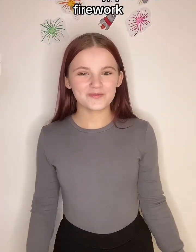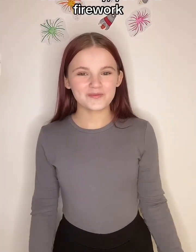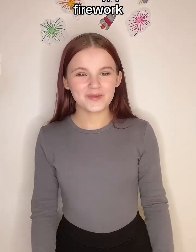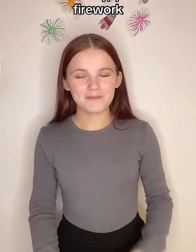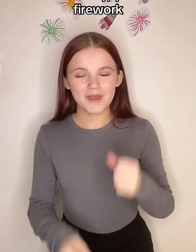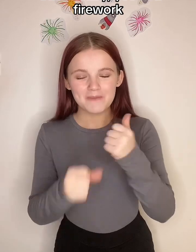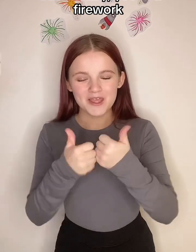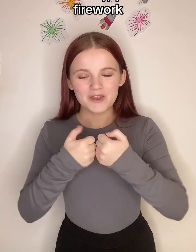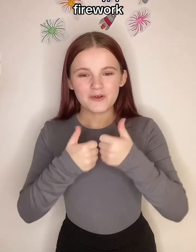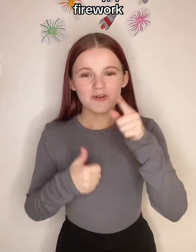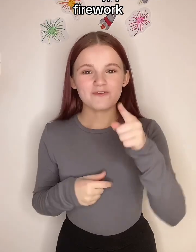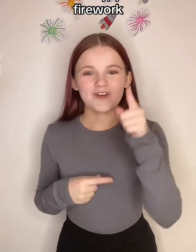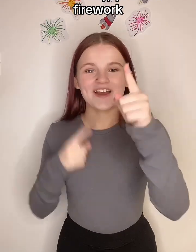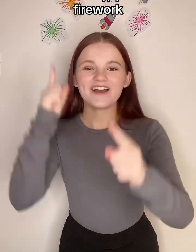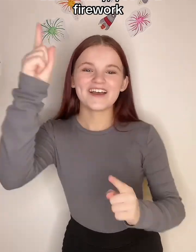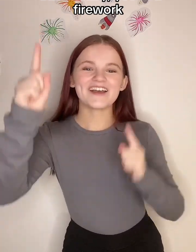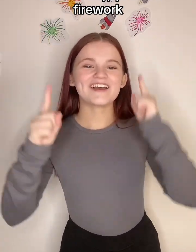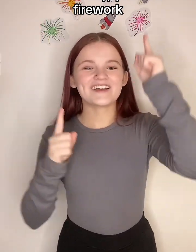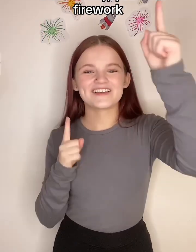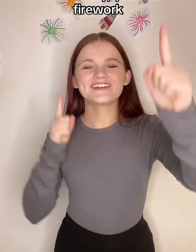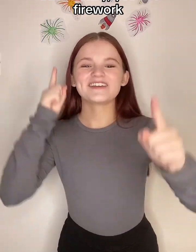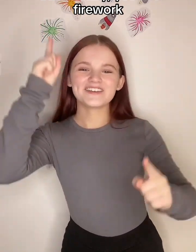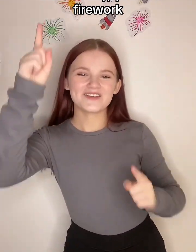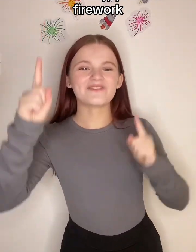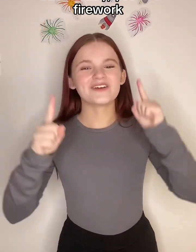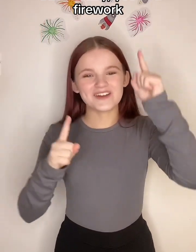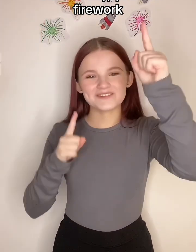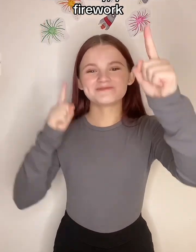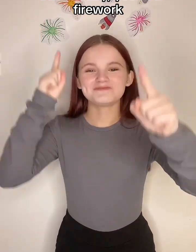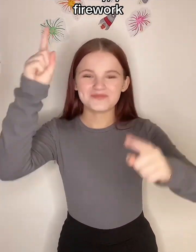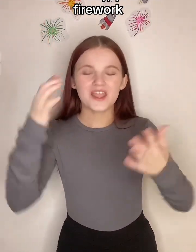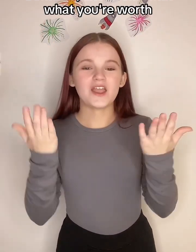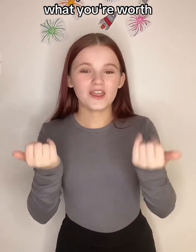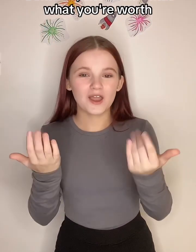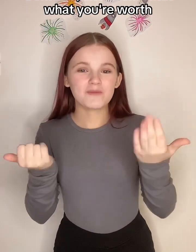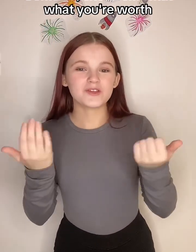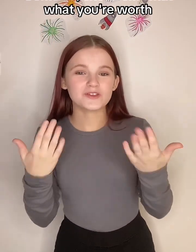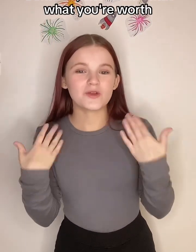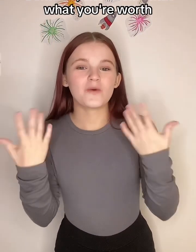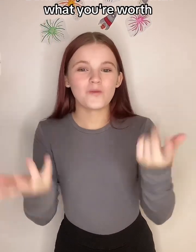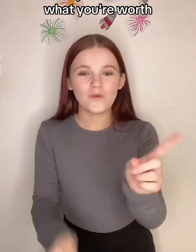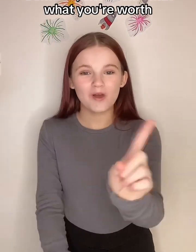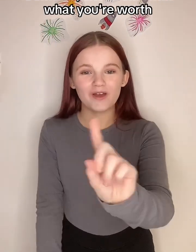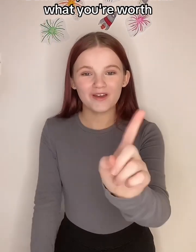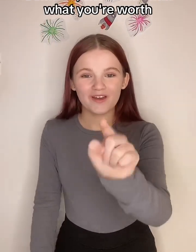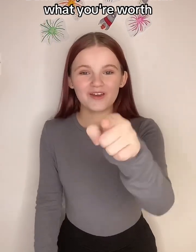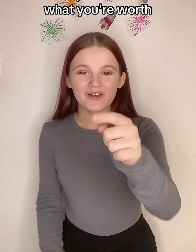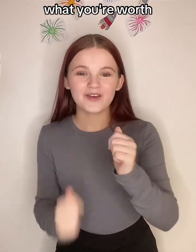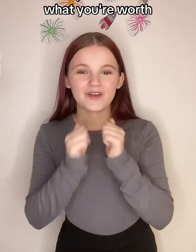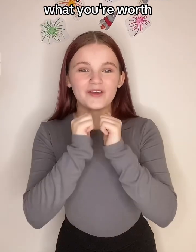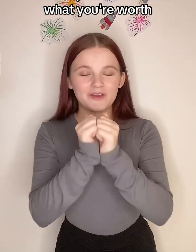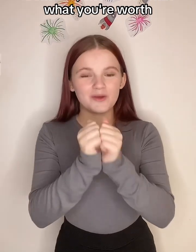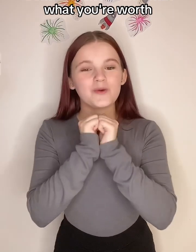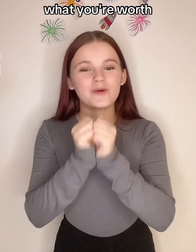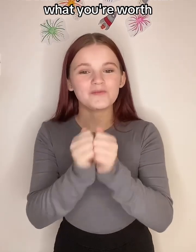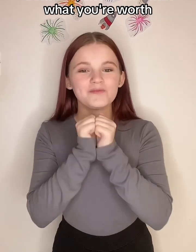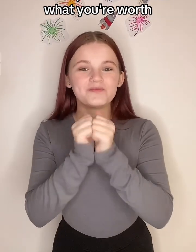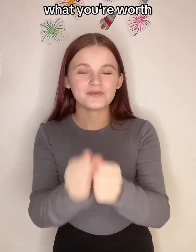Cause baby you're a firework. Come on show em what you're worth.